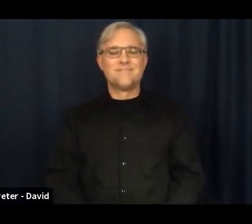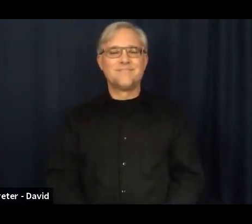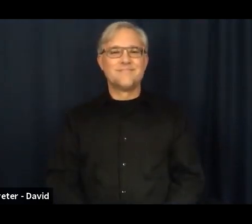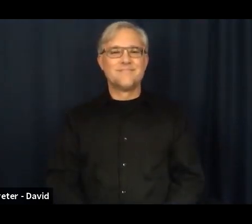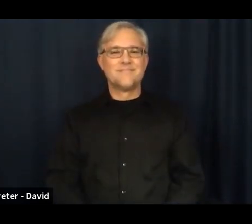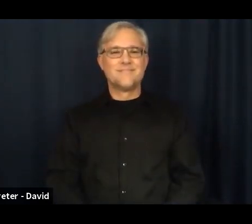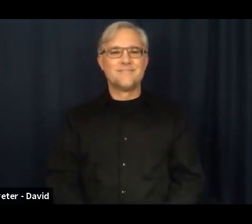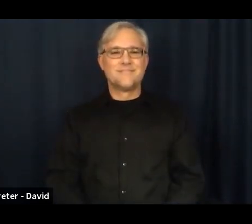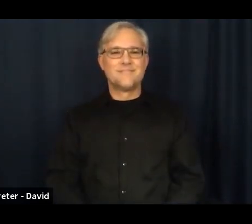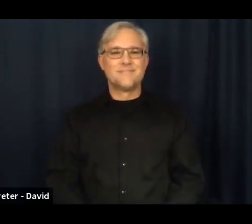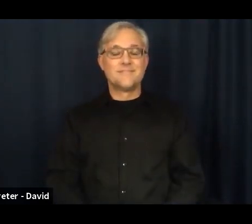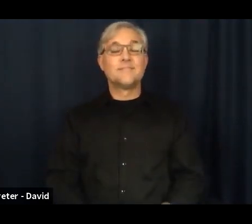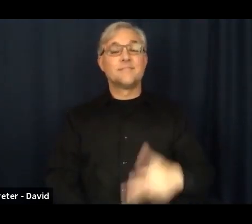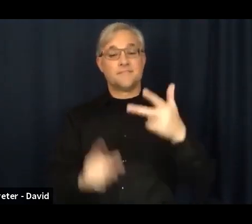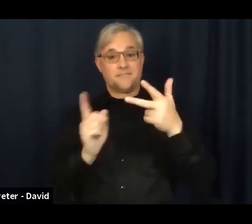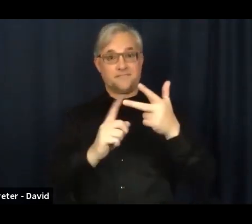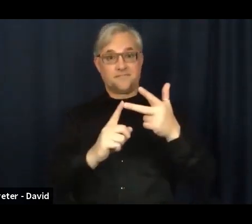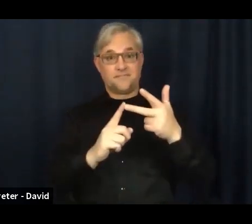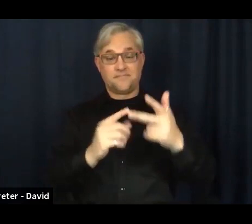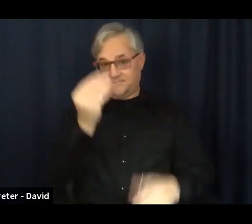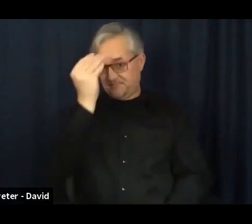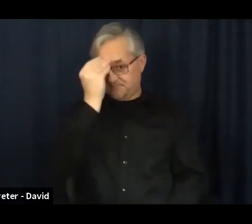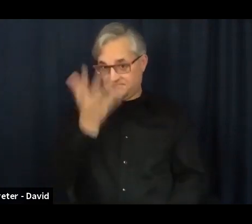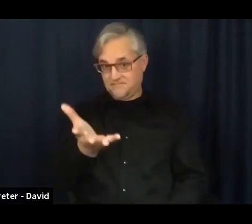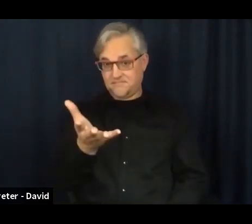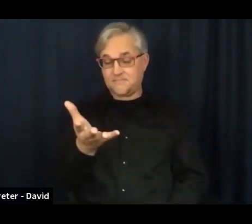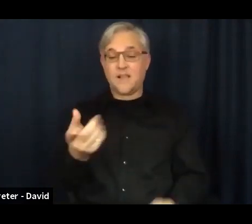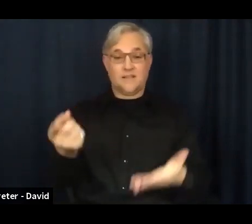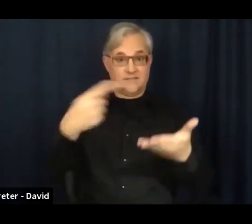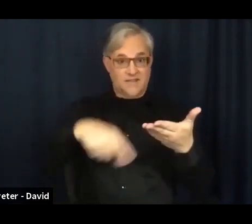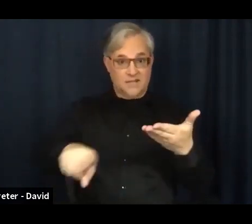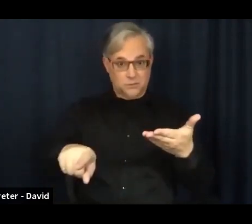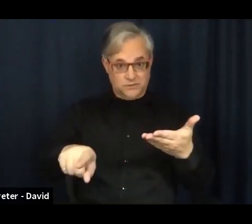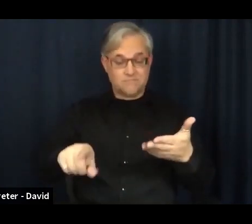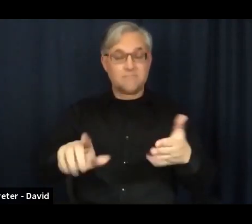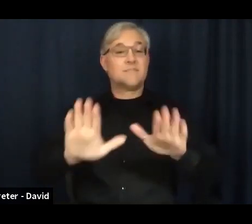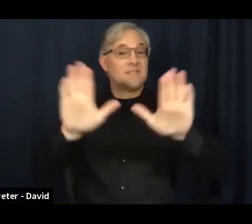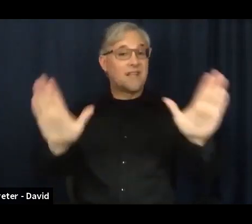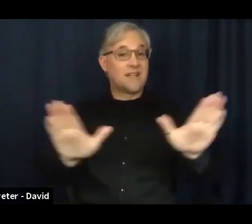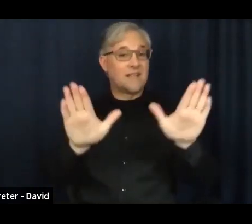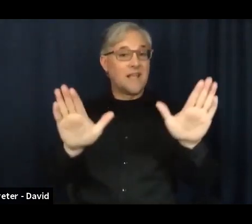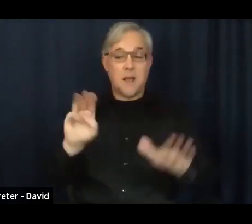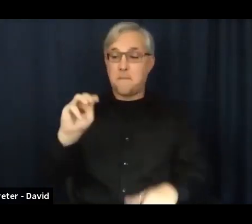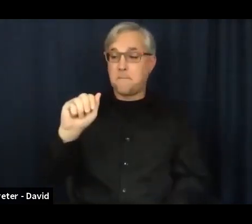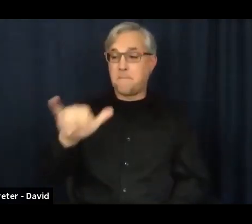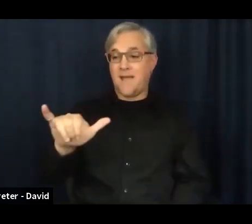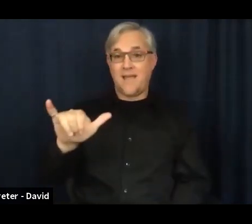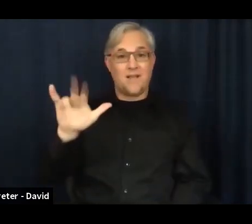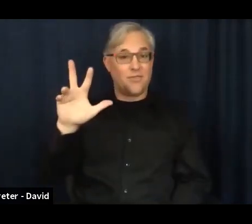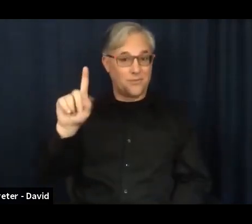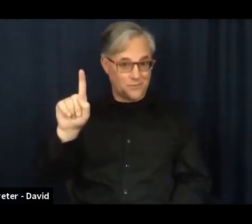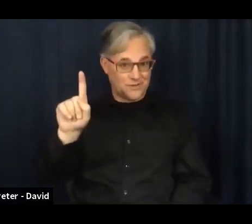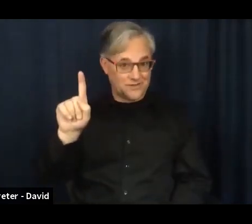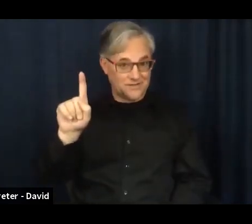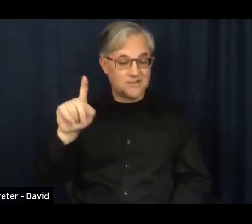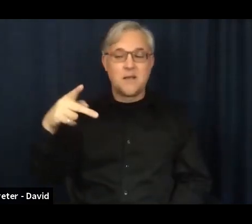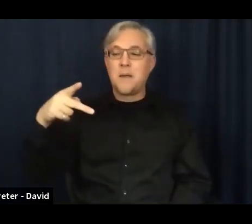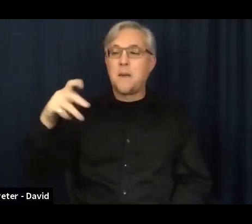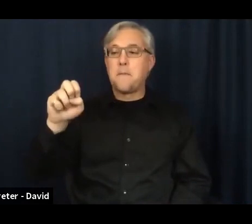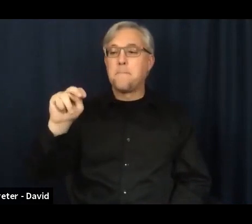Let you know that next weekend, Sunday, May 31 is Pentecost Sunday. So it's a